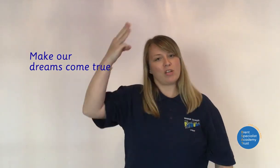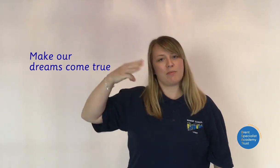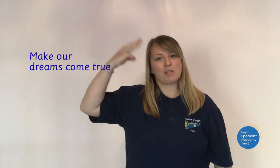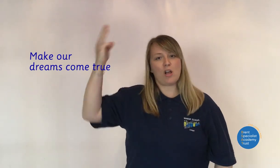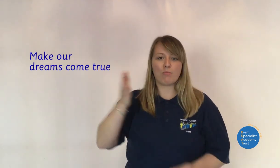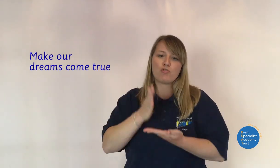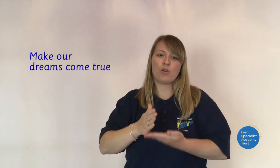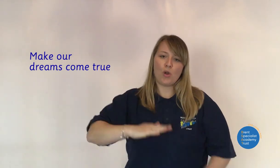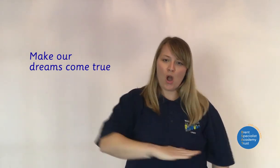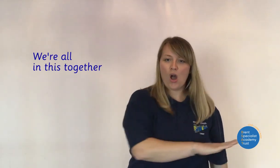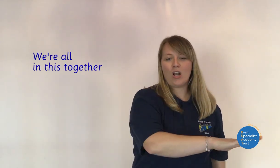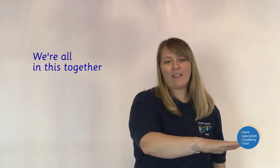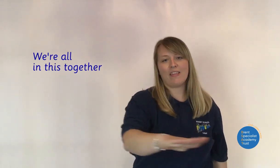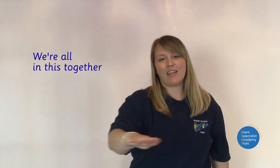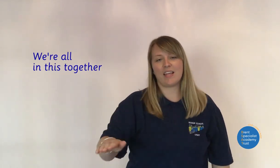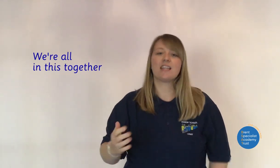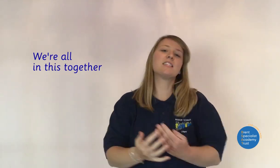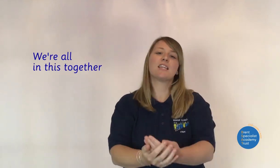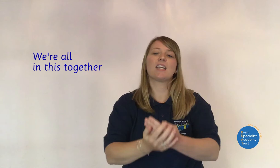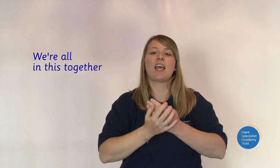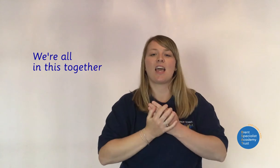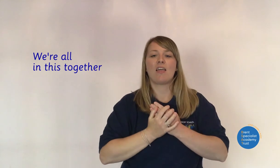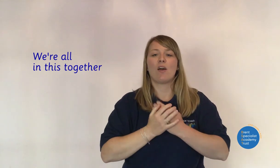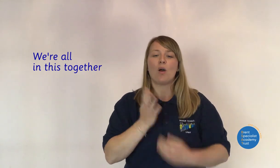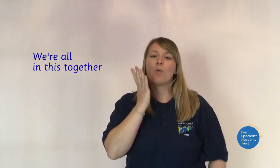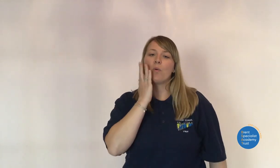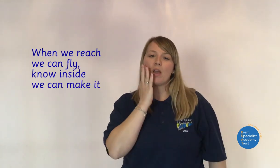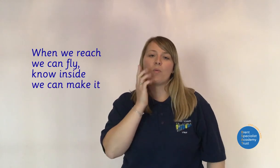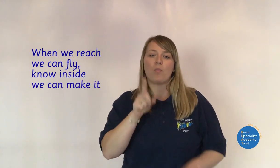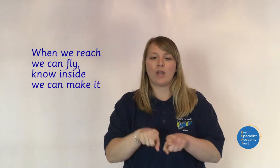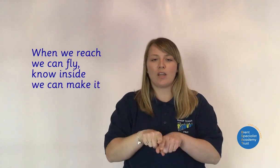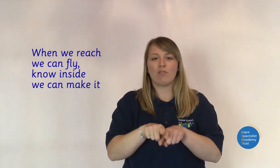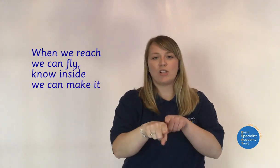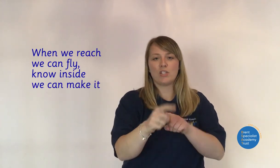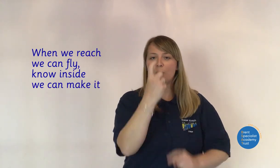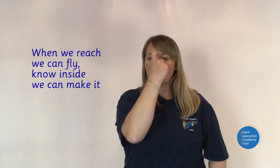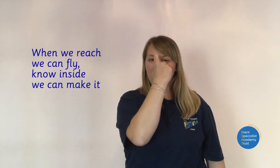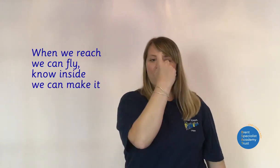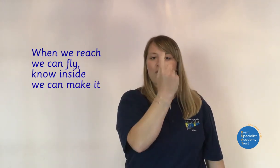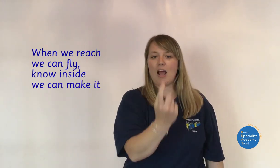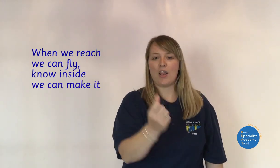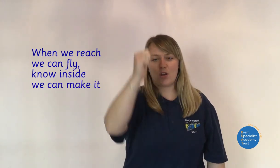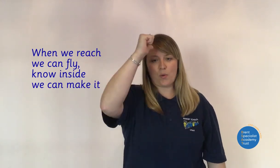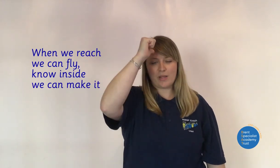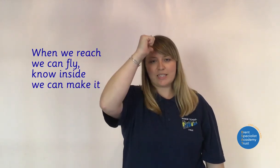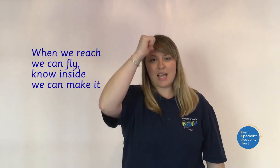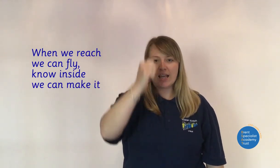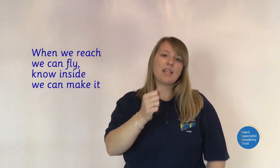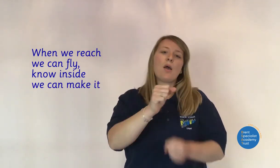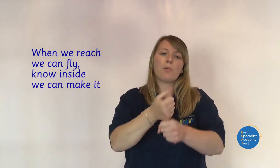dreams come We're all in this together When we reach, we can fly, go inside We